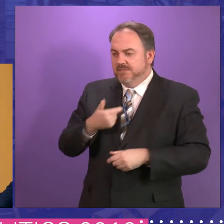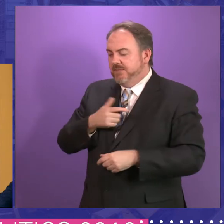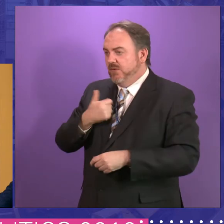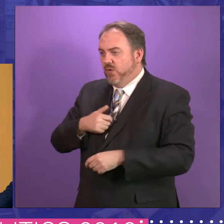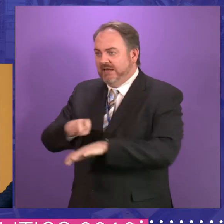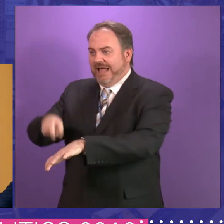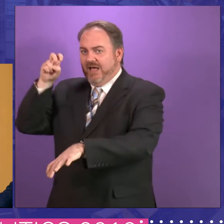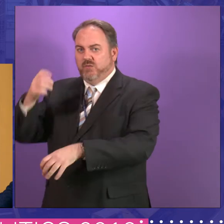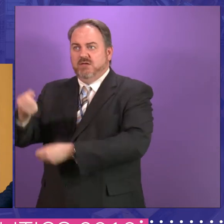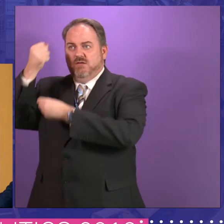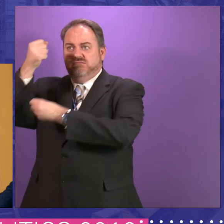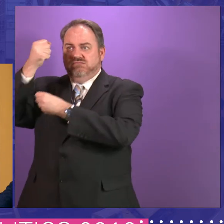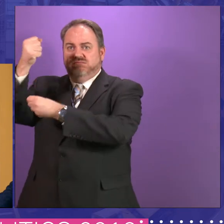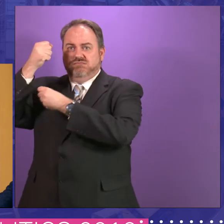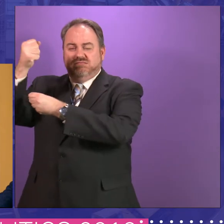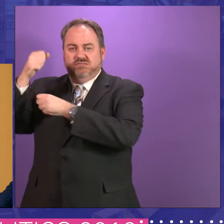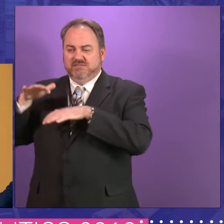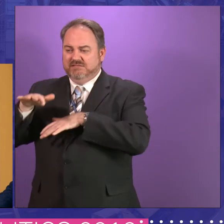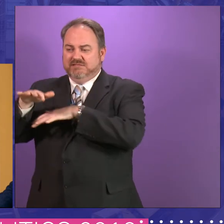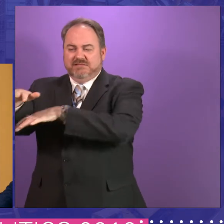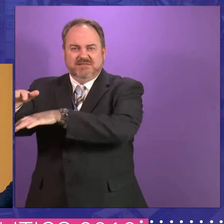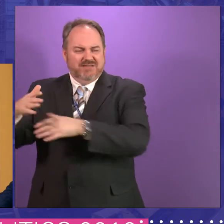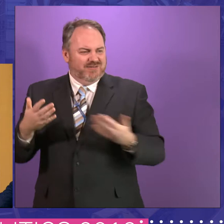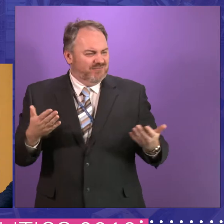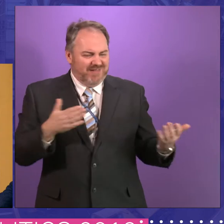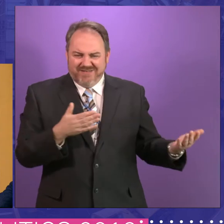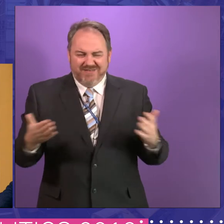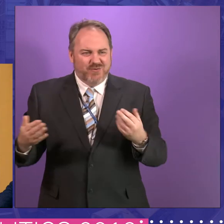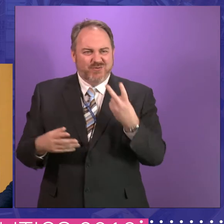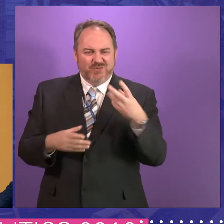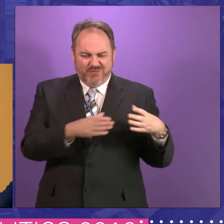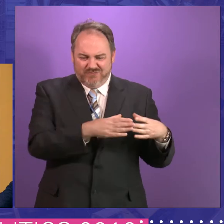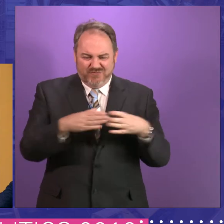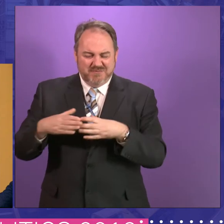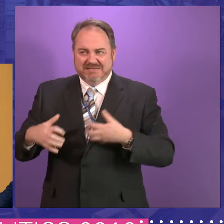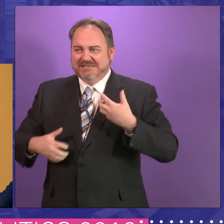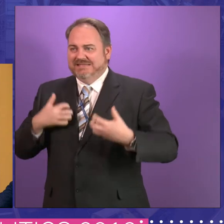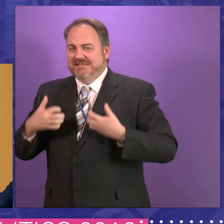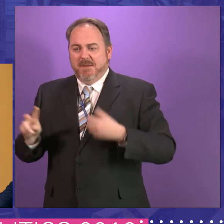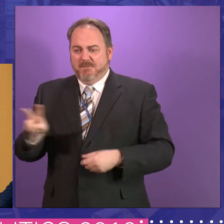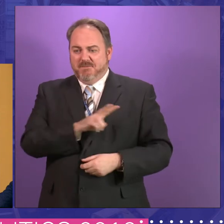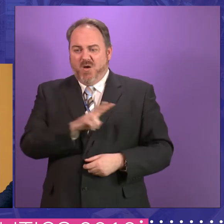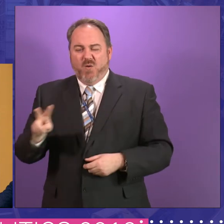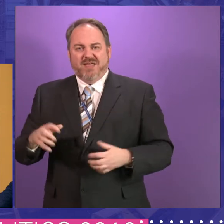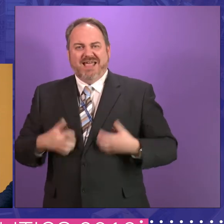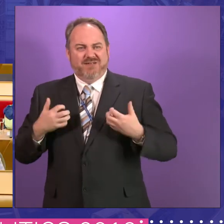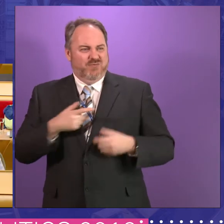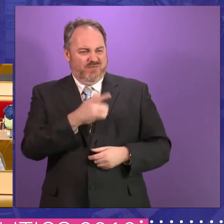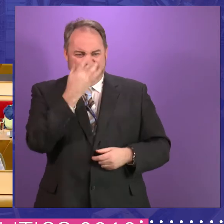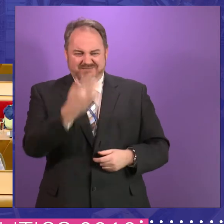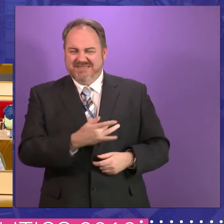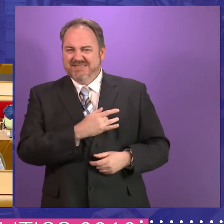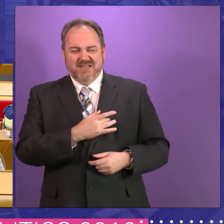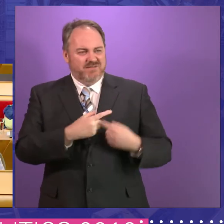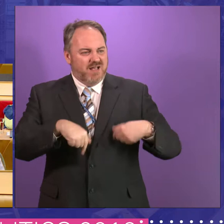are denying them what they want on the one hand, and on the other hand saying that politicians are betraying the country and